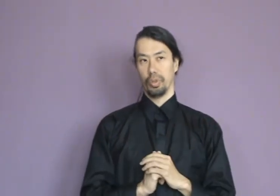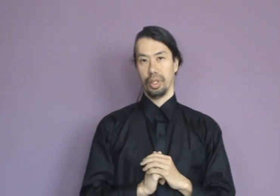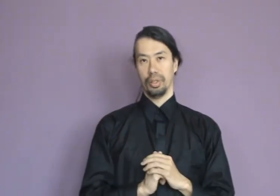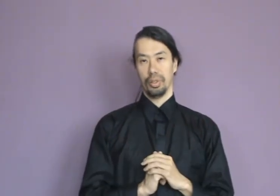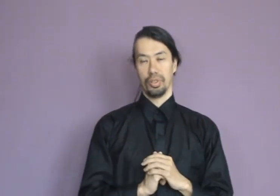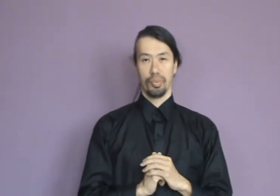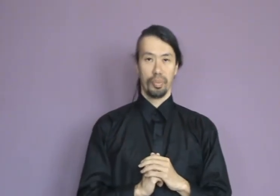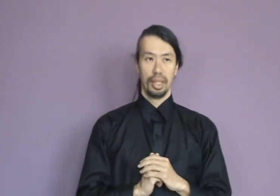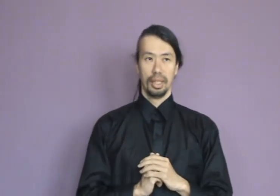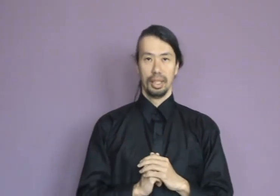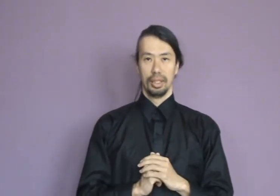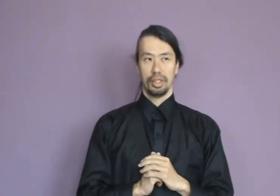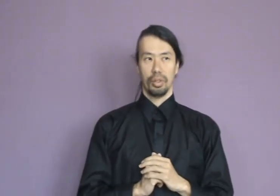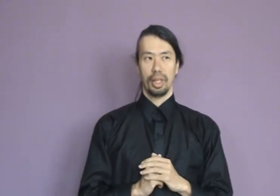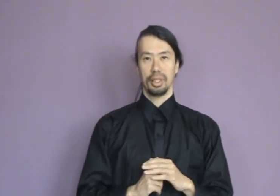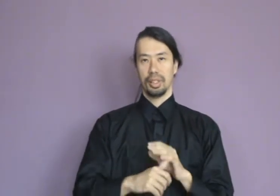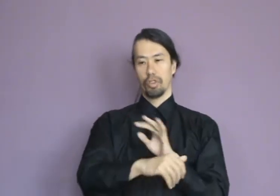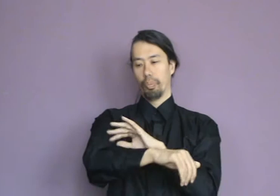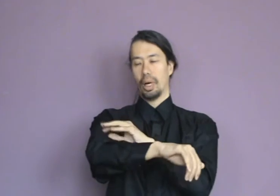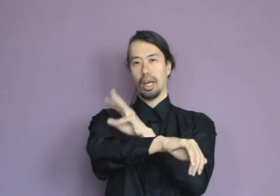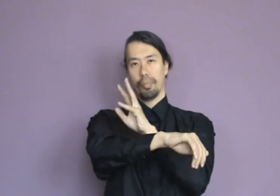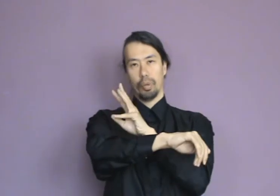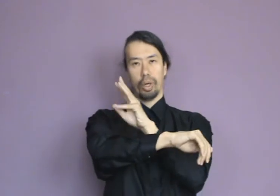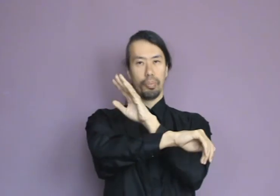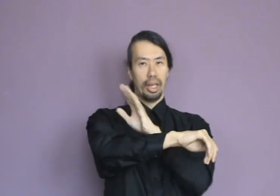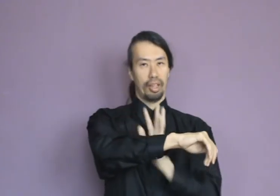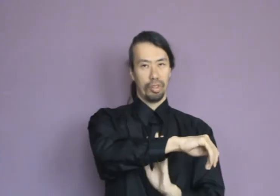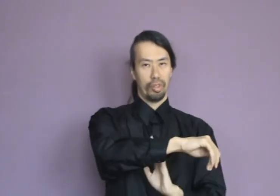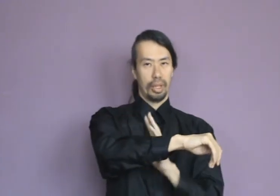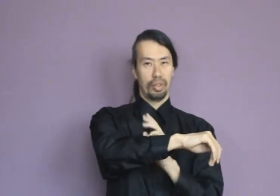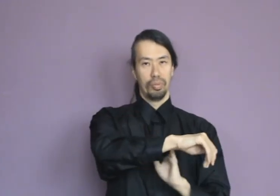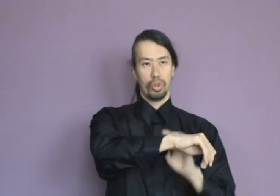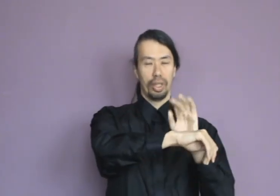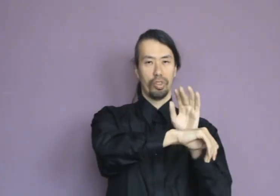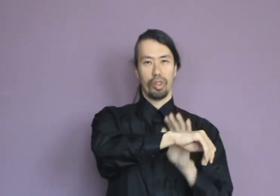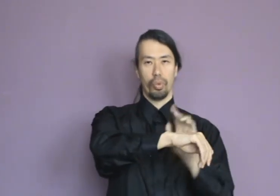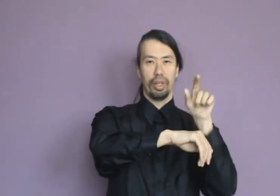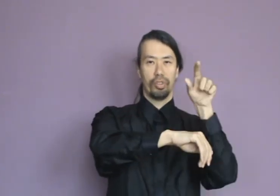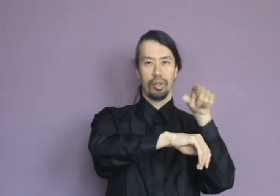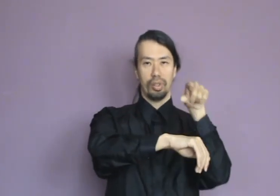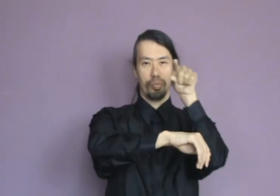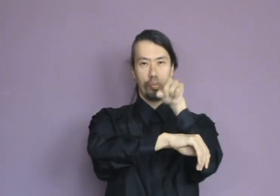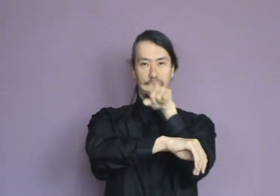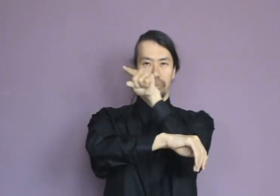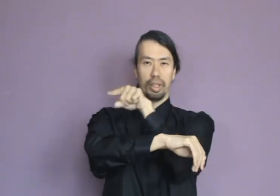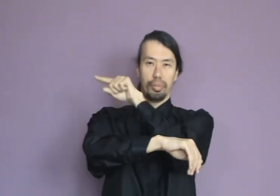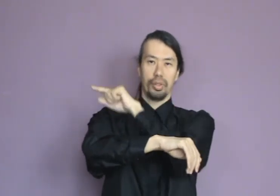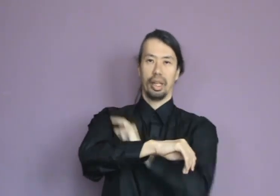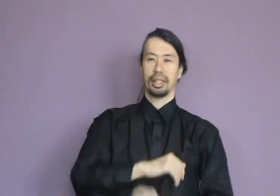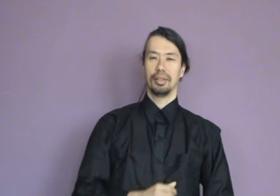meridians. So, energy tends to pile up in one place and to be too little somewhere else. So, it becomes a little bit like a